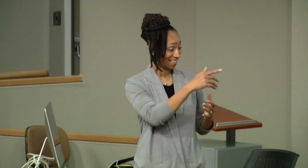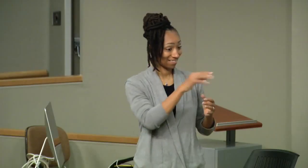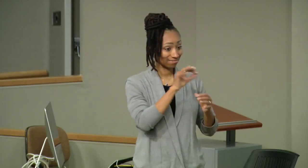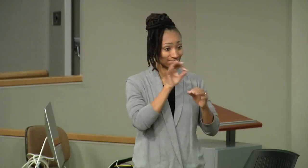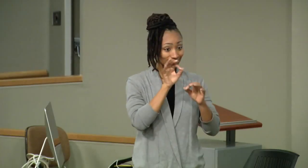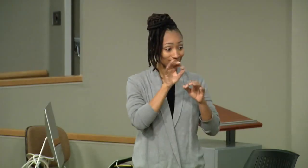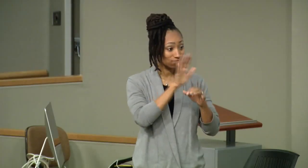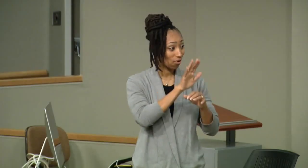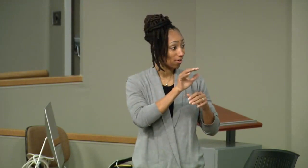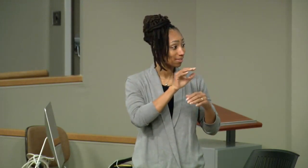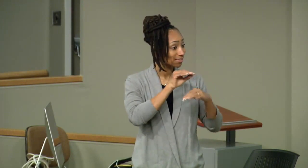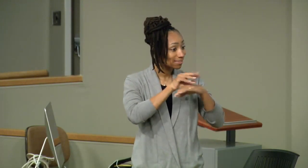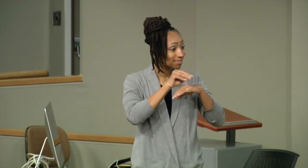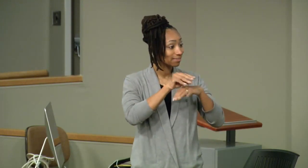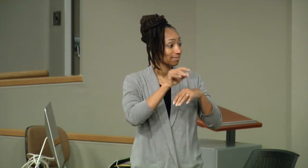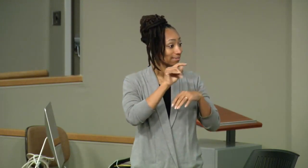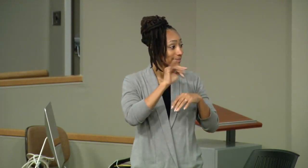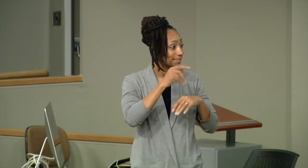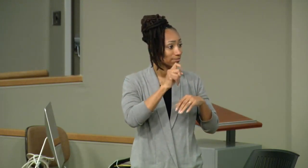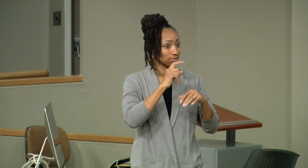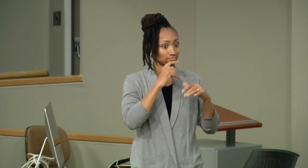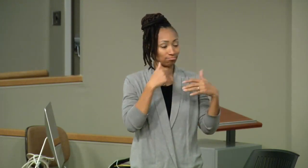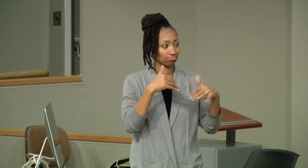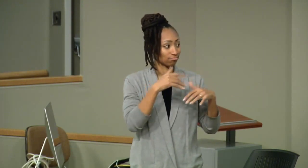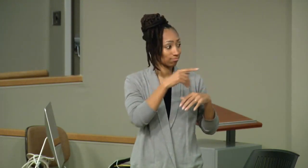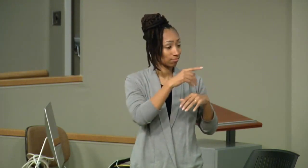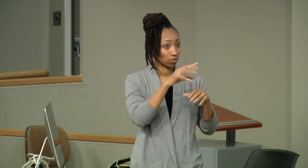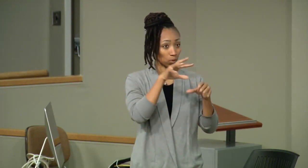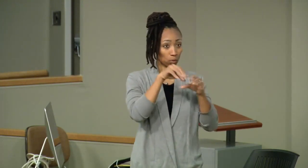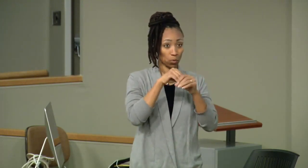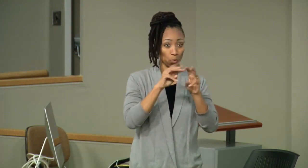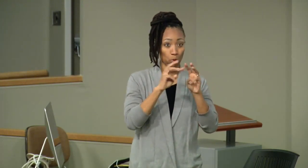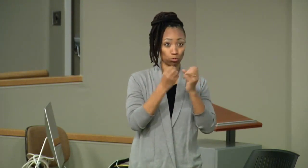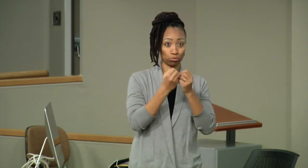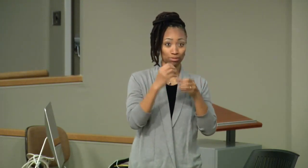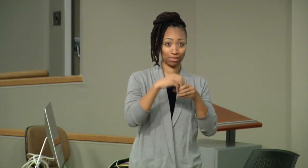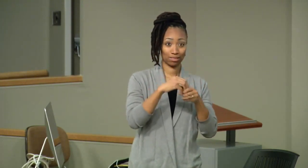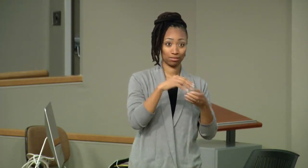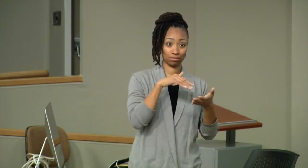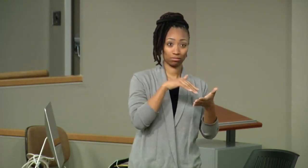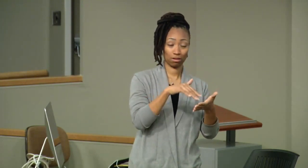That was outstanding. The tips and the information that you gave.